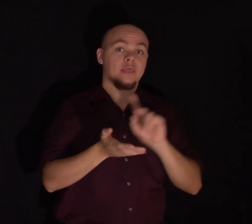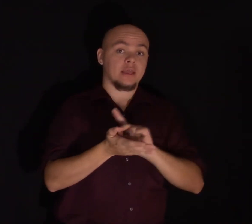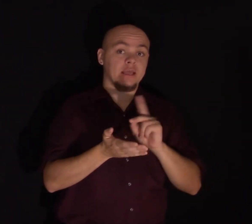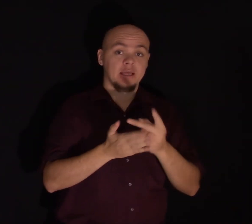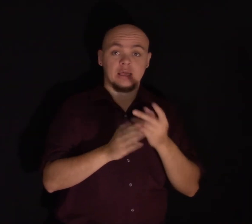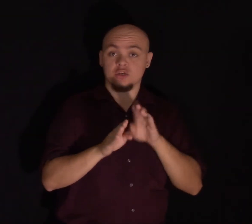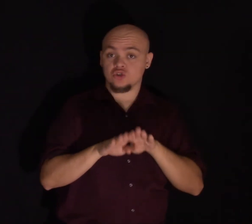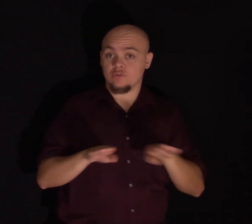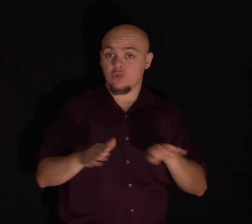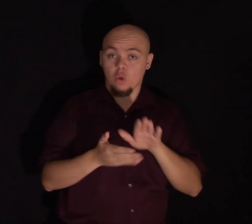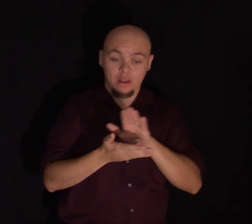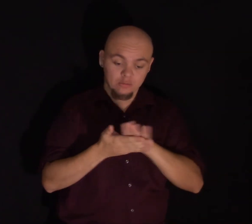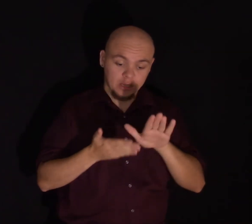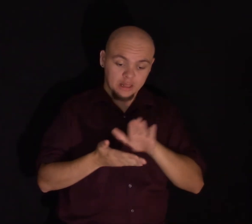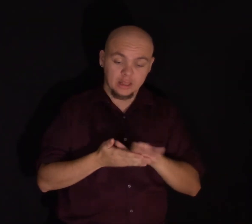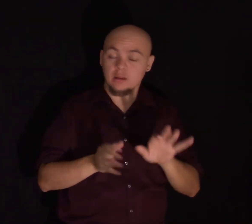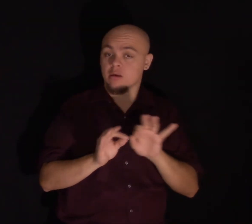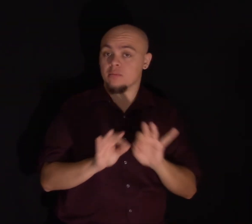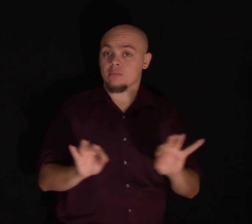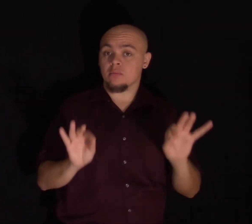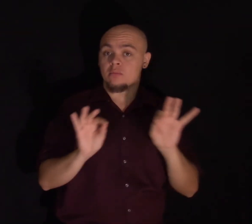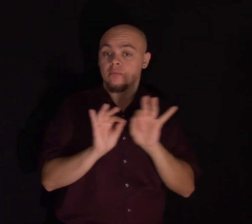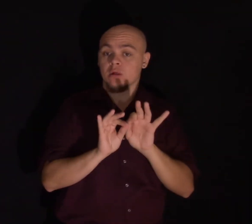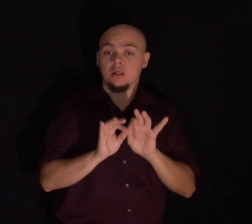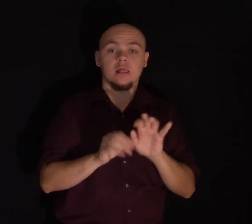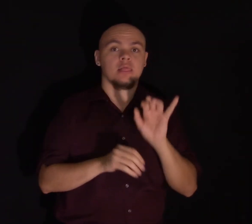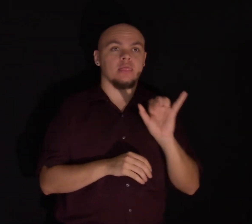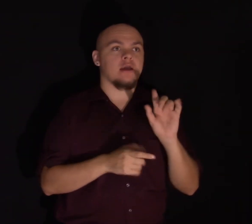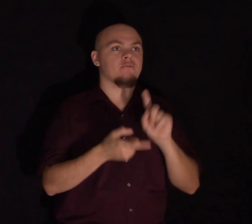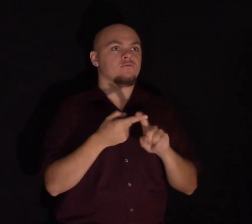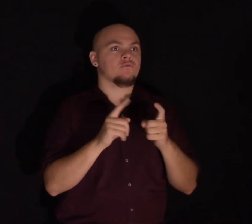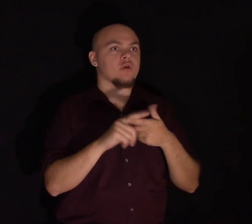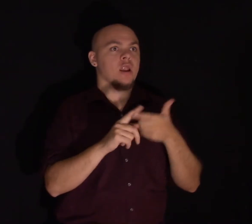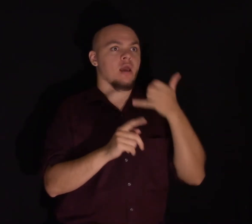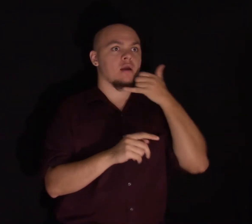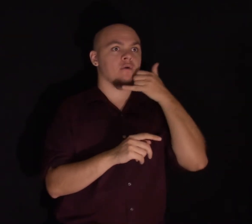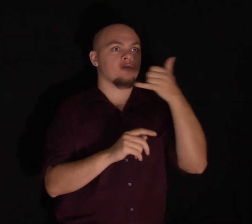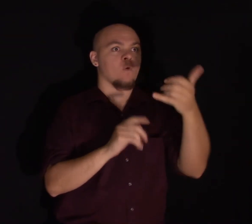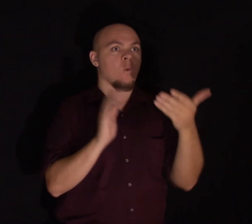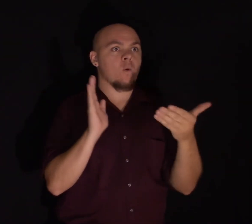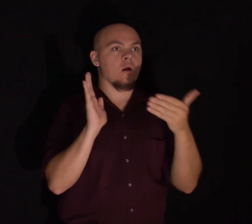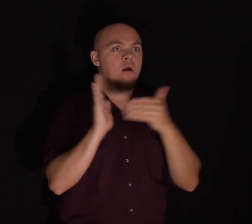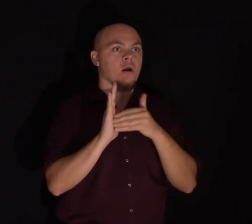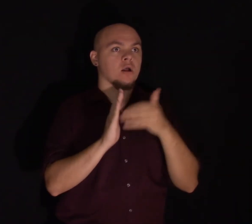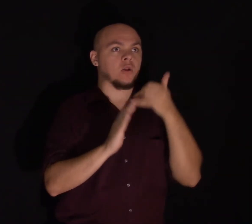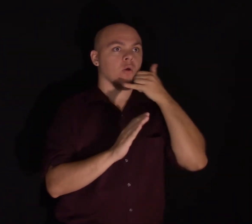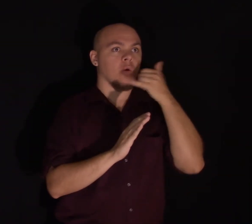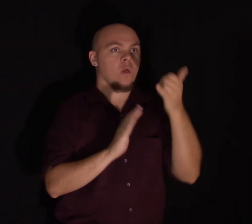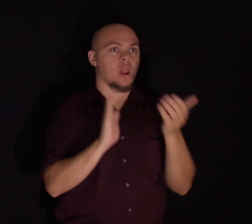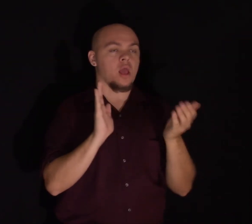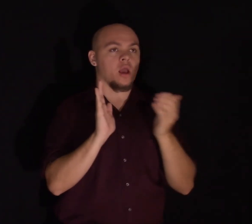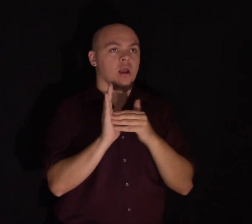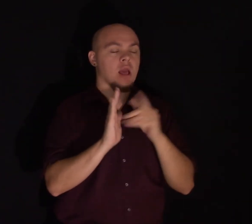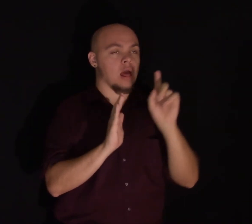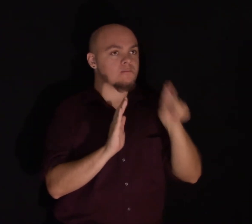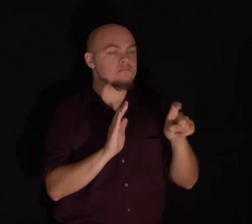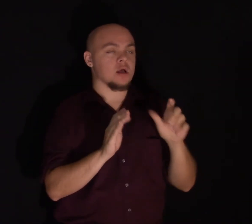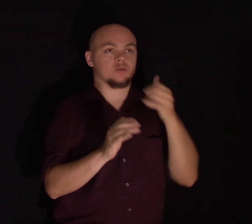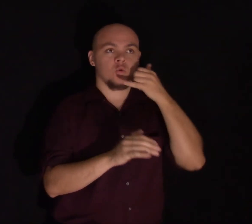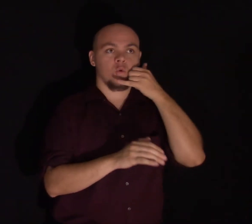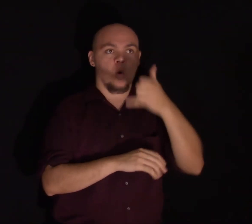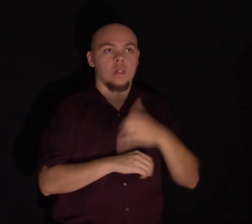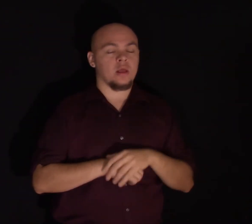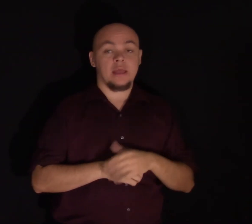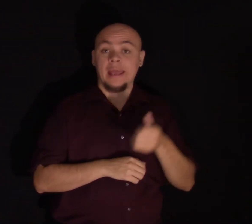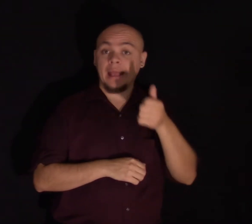or more important, I must phone that friend back. I told her I'd call her back, and I haven't done it yet. must call her back. Anything,